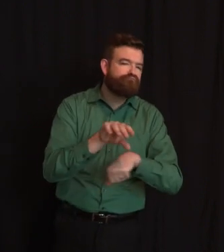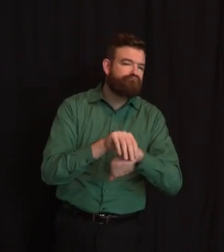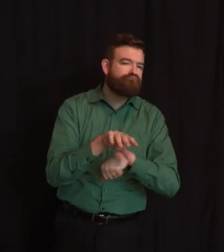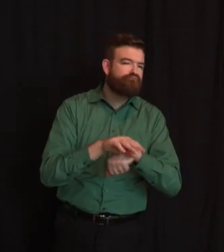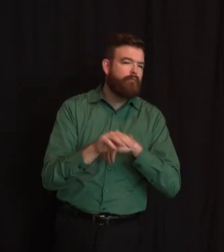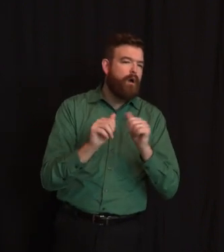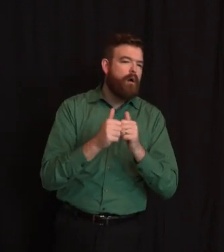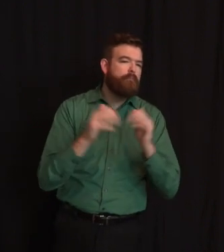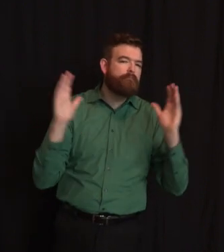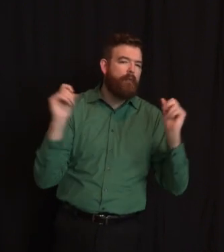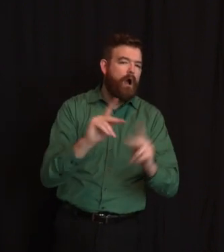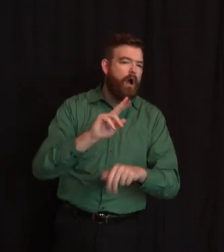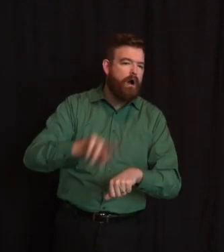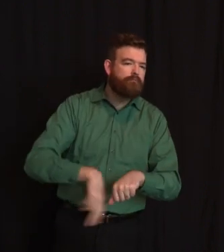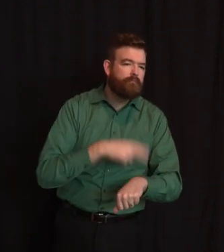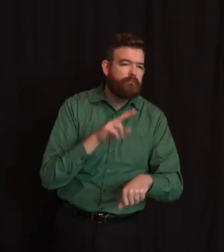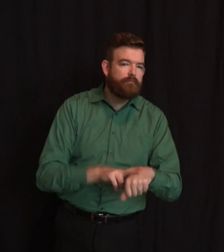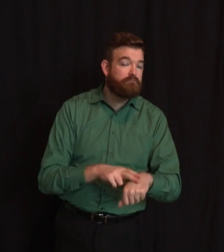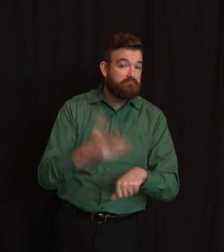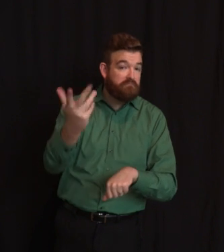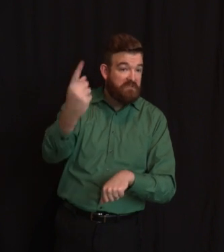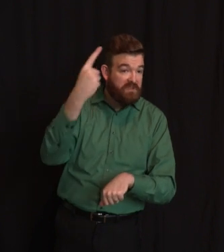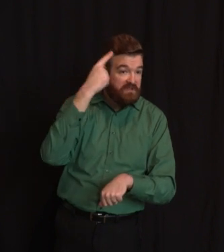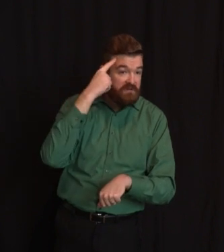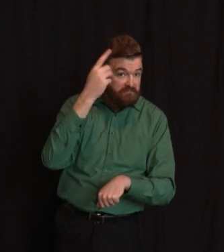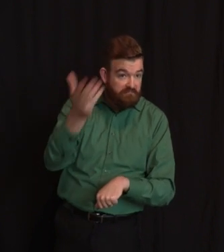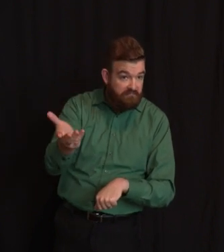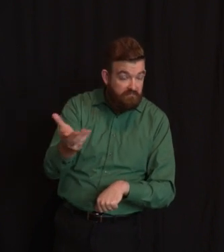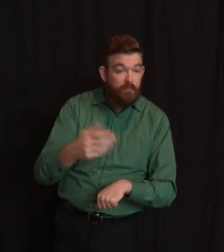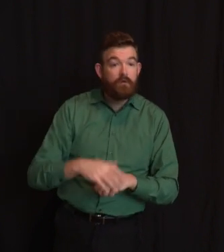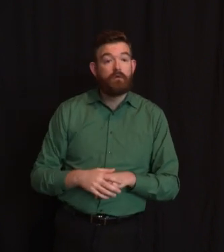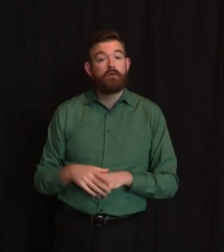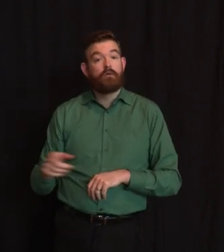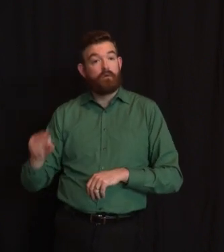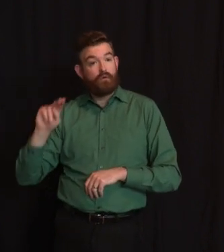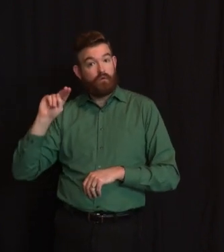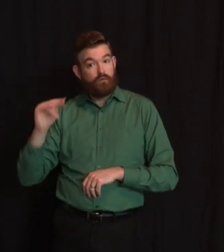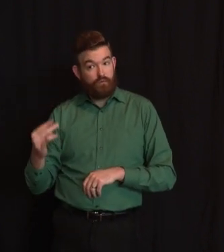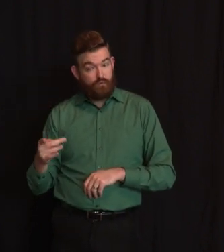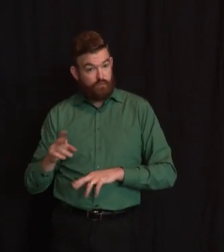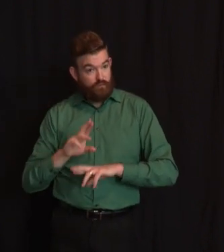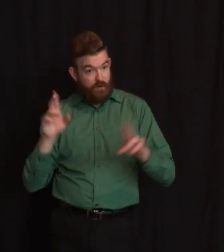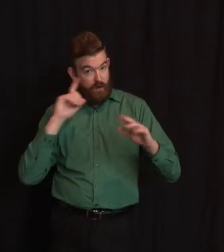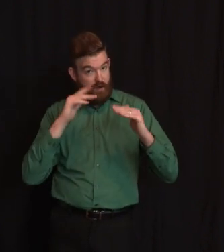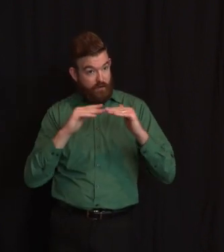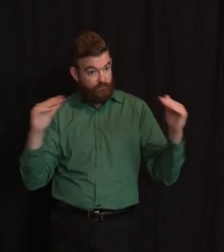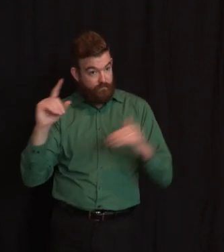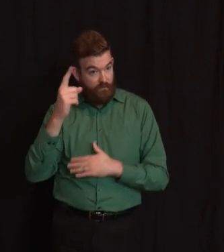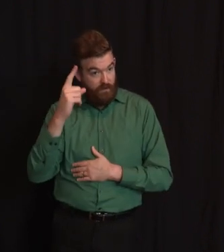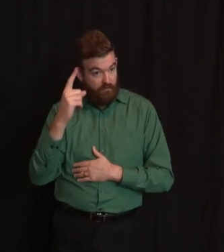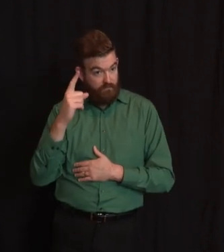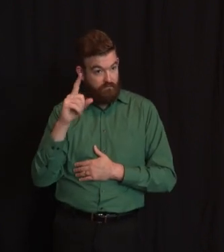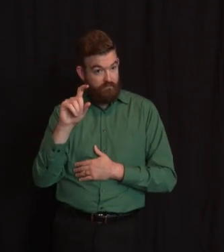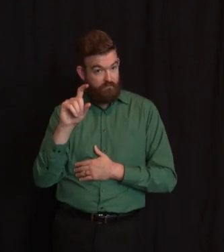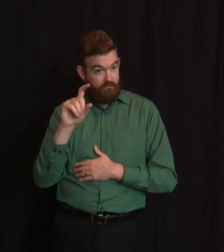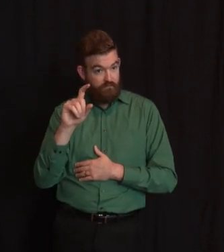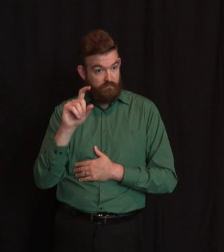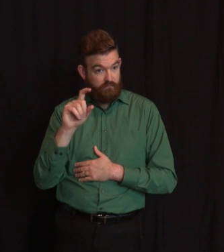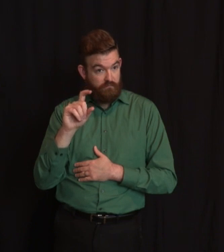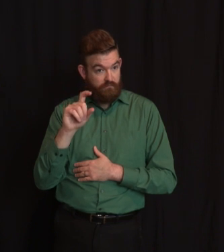And do you want me to let you answer those? No, keep – Okay. Keep me yours as well, if you could. These are my questions. I wanted to ask for some clarification on your